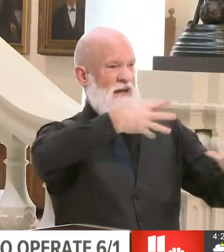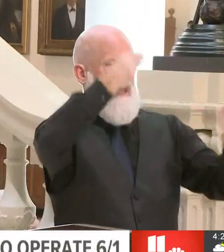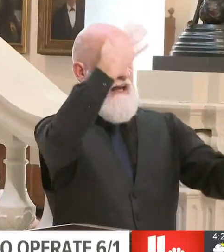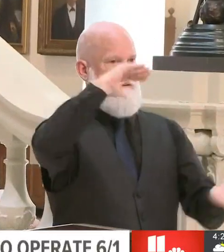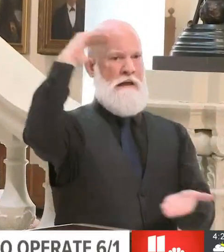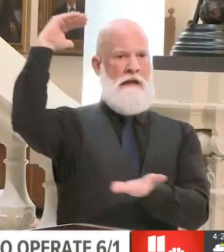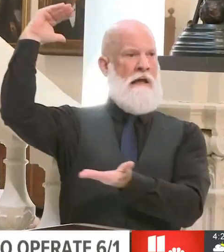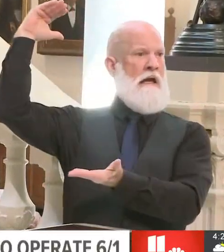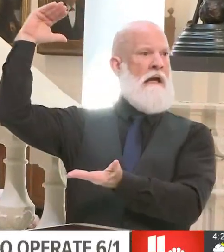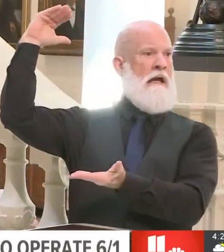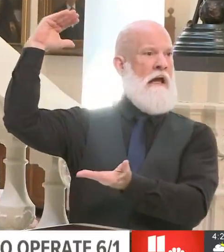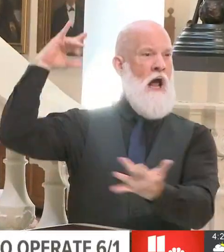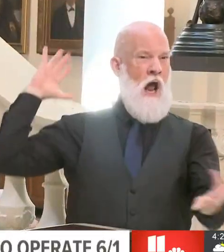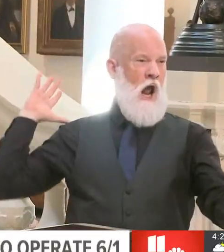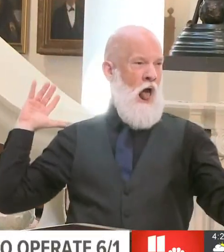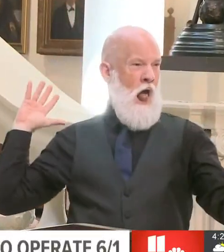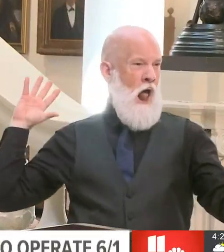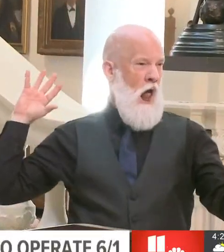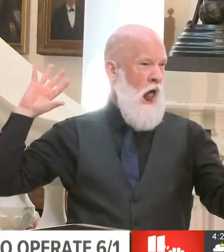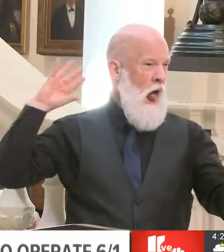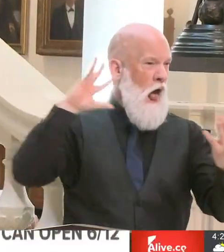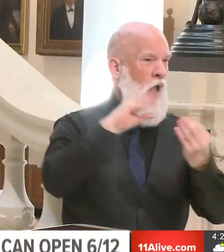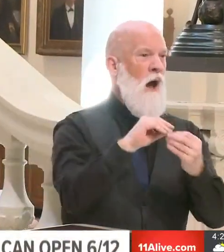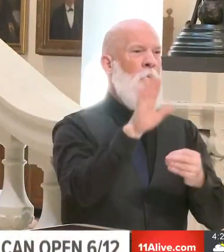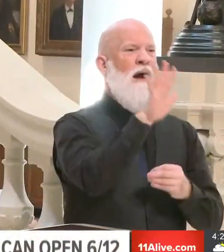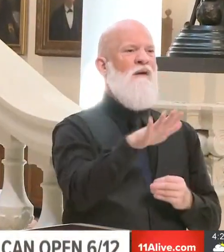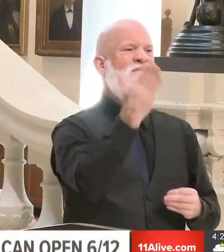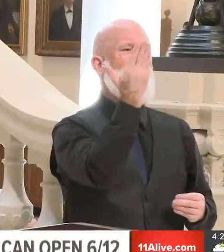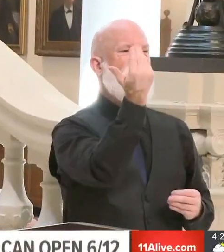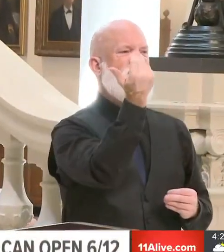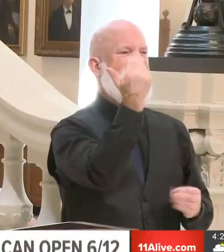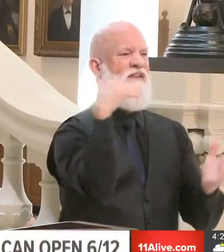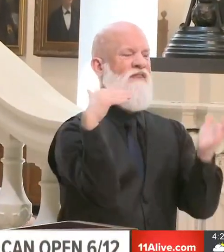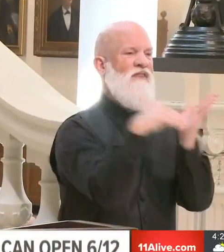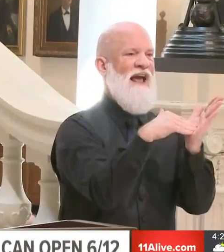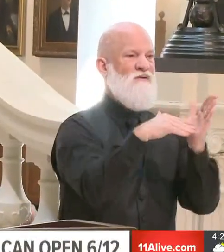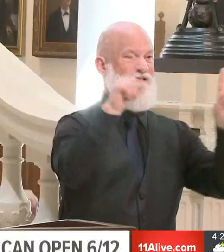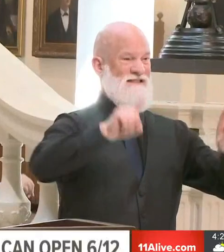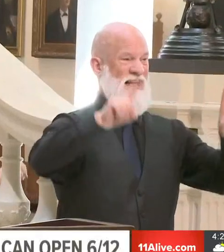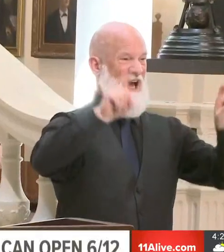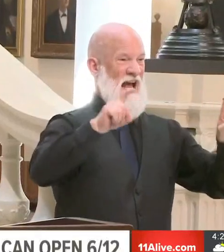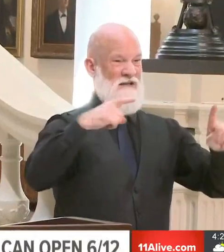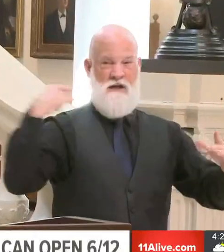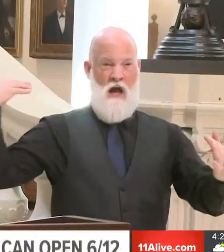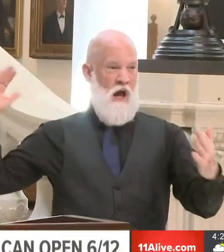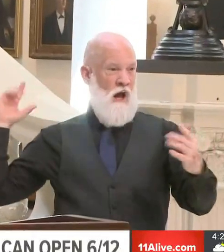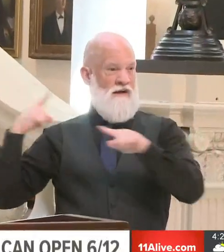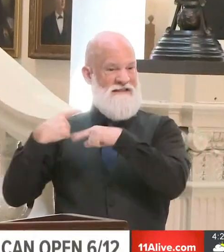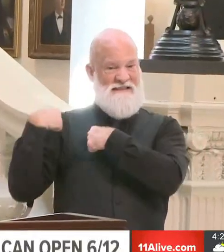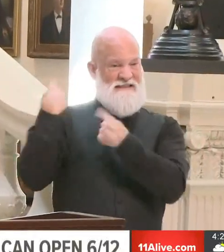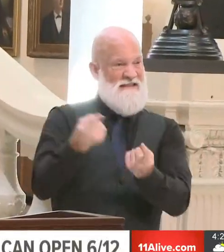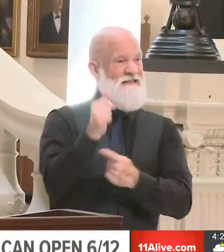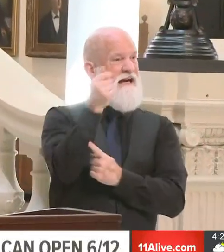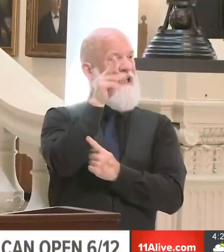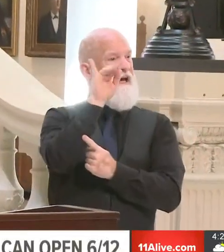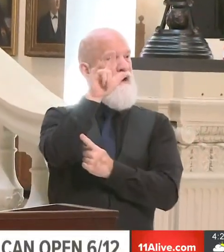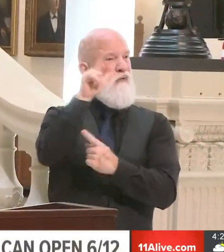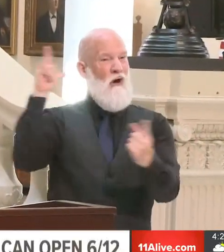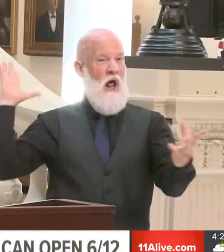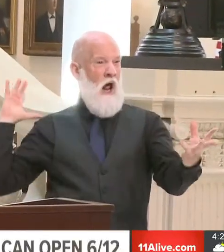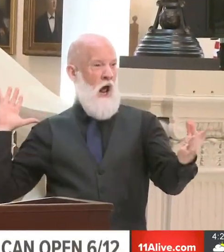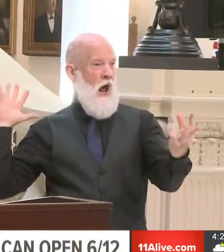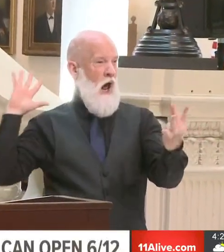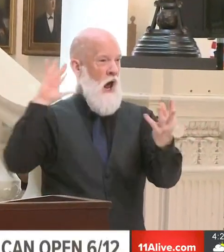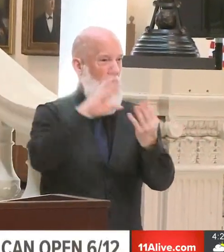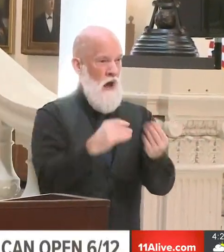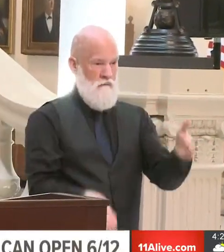around 15,000 cases that tracked back to April. You know, the bad news was they had a big backlog of cases. The good news